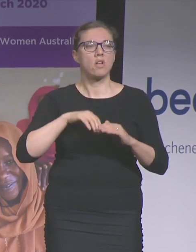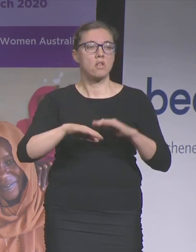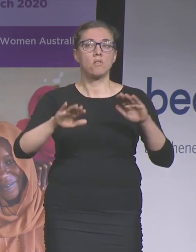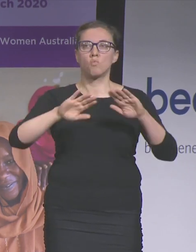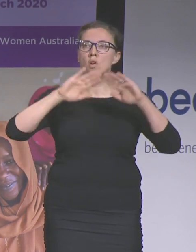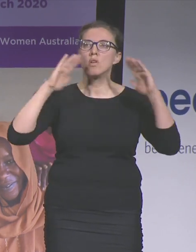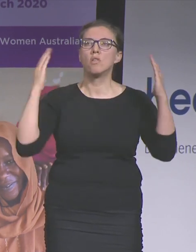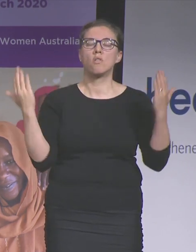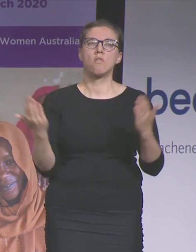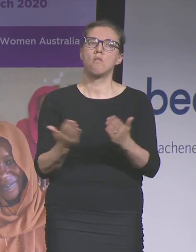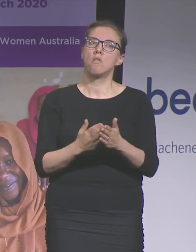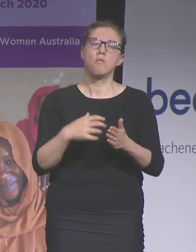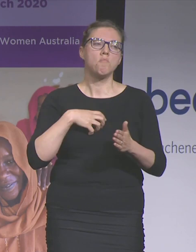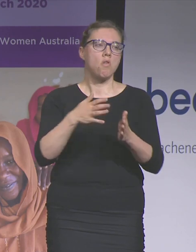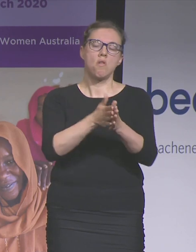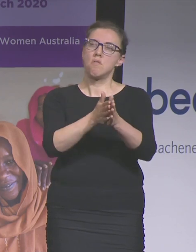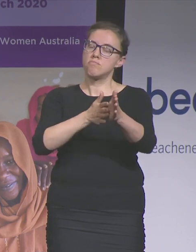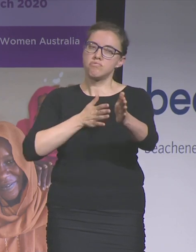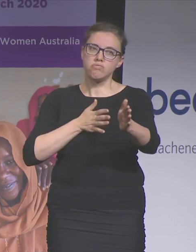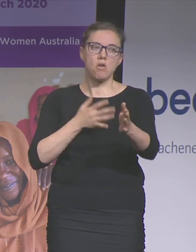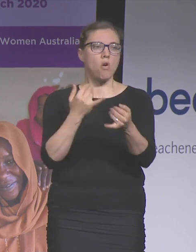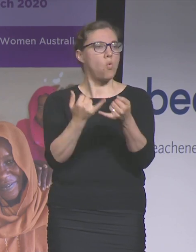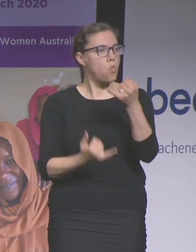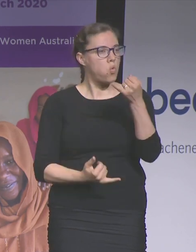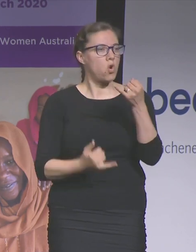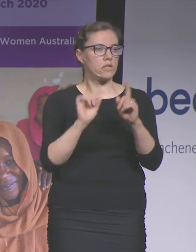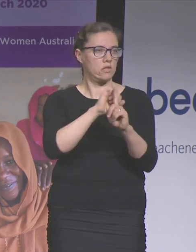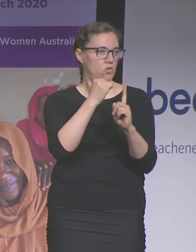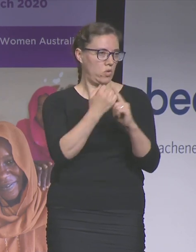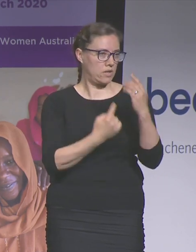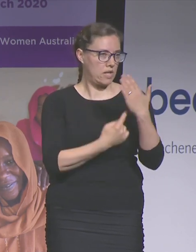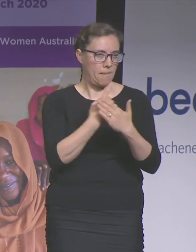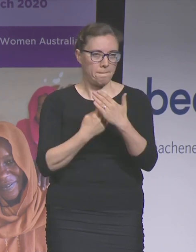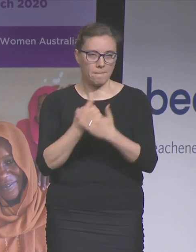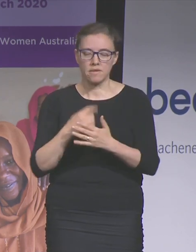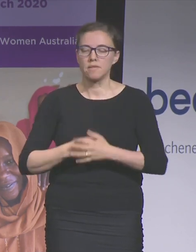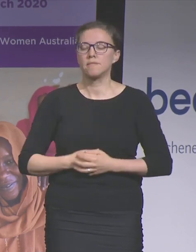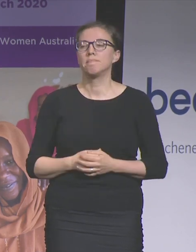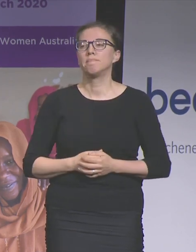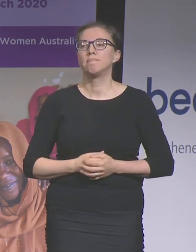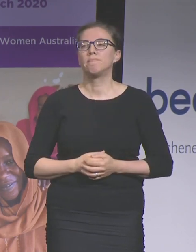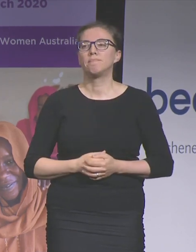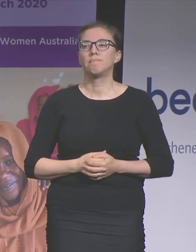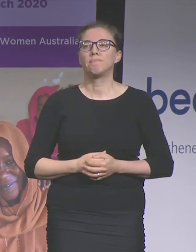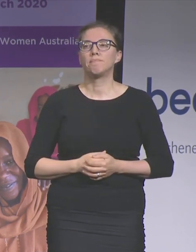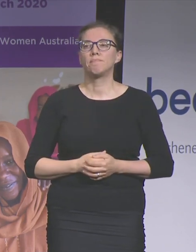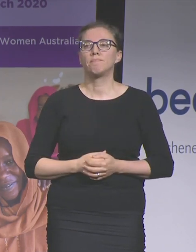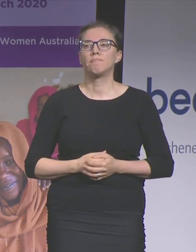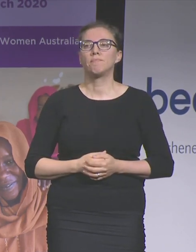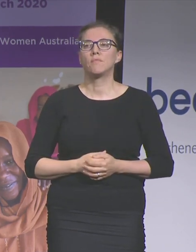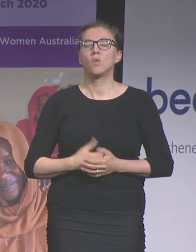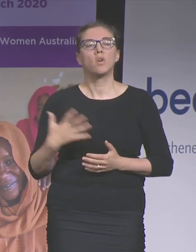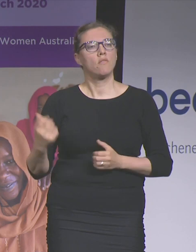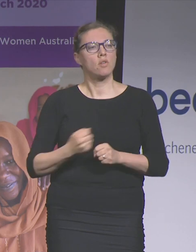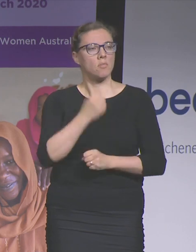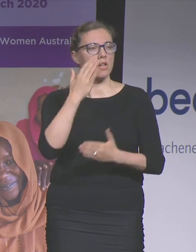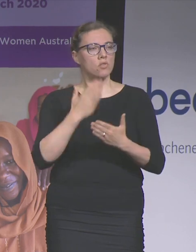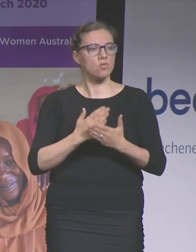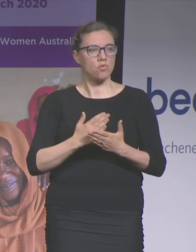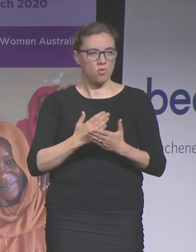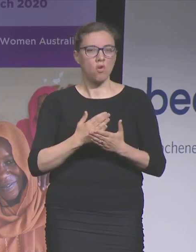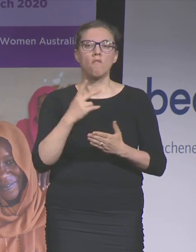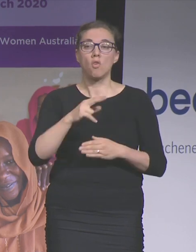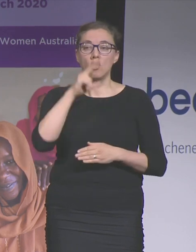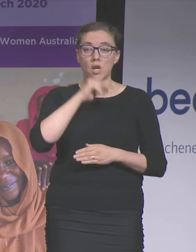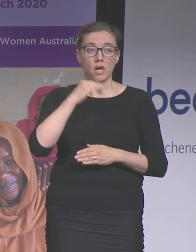around the world where far less progress has been made. And just as we owe it to younger women here in Australia to lead the fight for